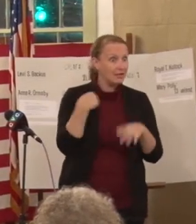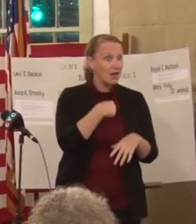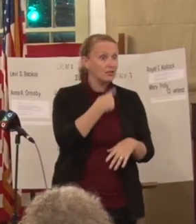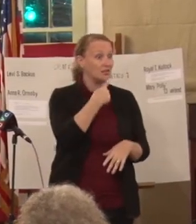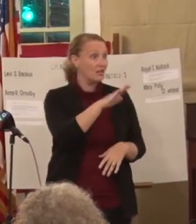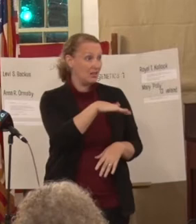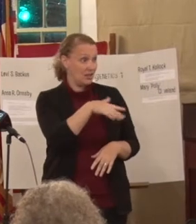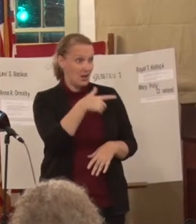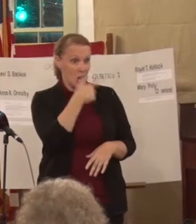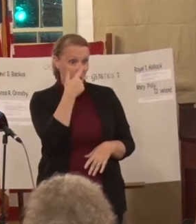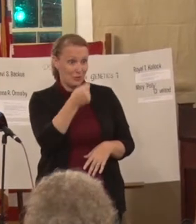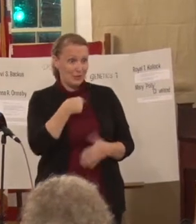her Bible.